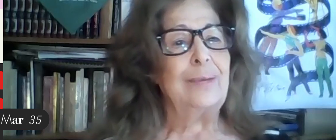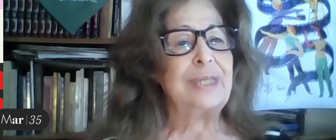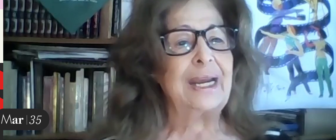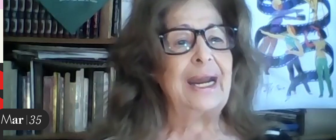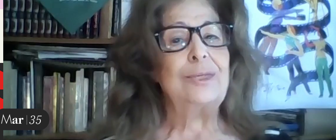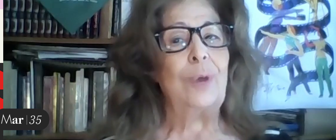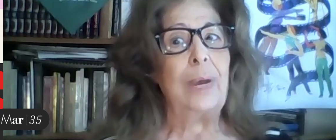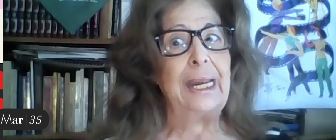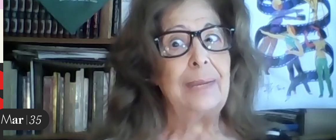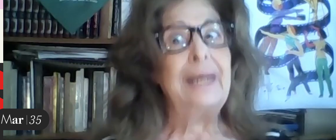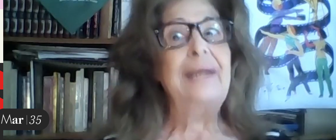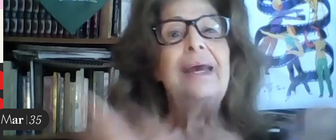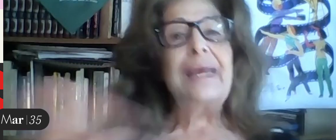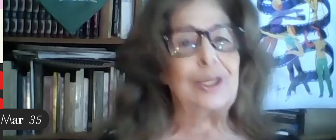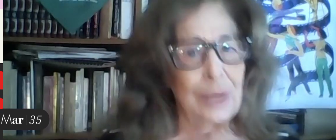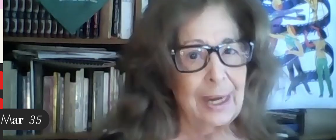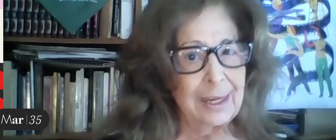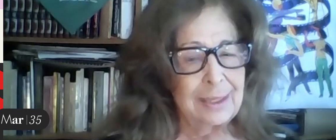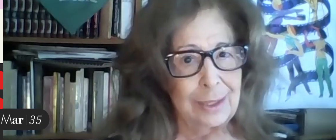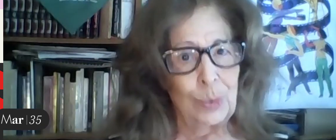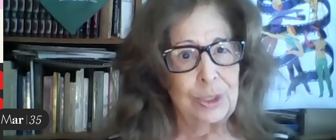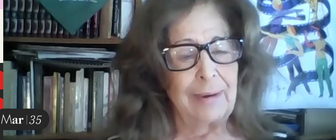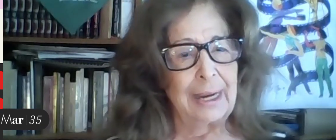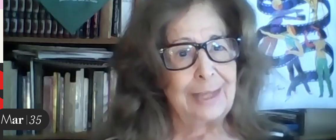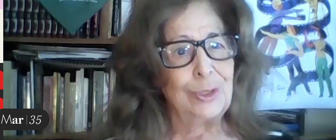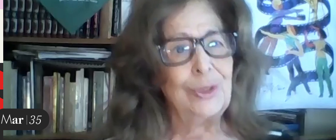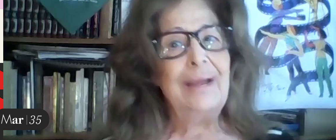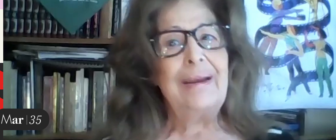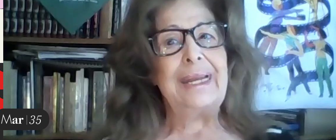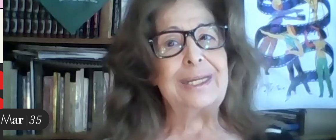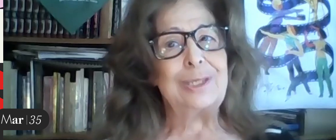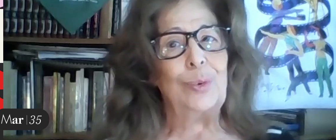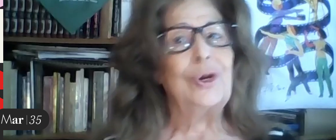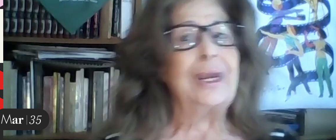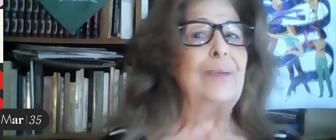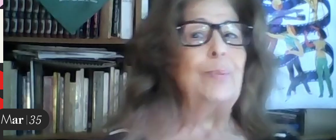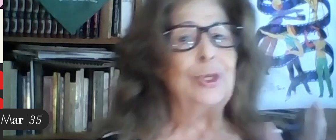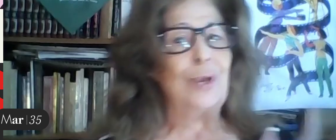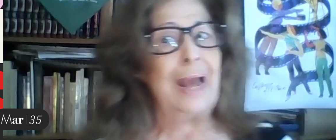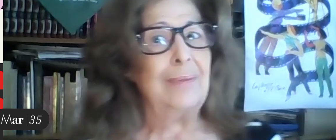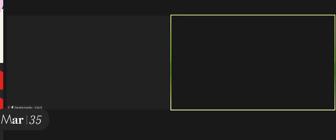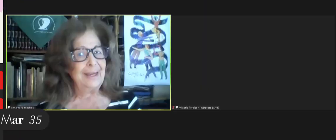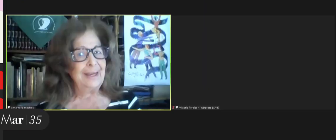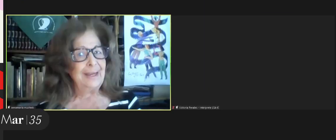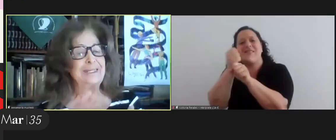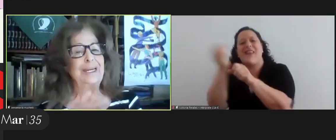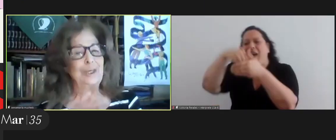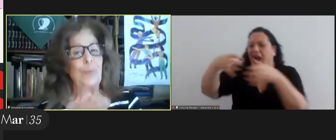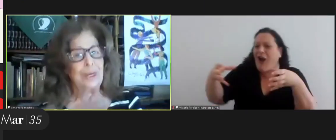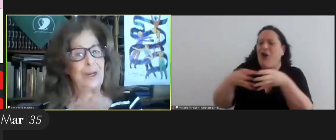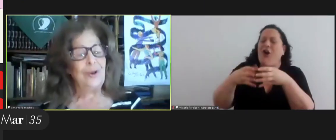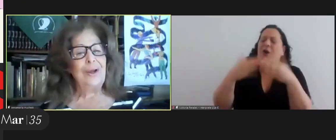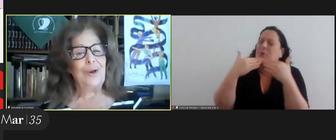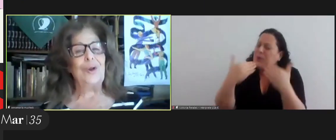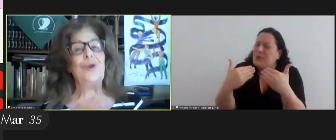would like to uh thank cecilia and juan lima and everybody who worked behind this